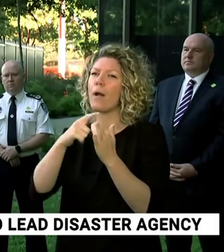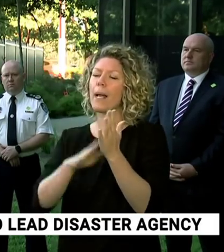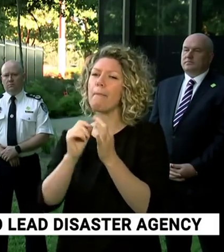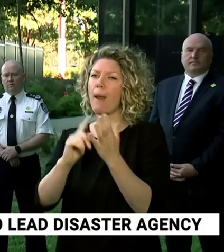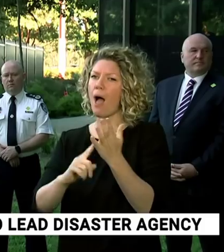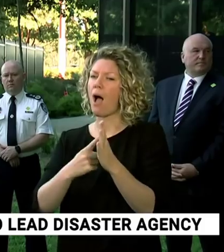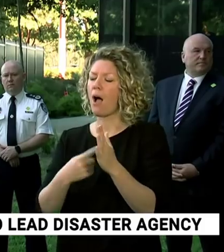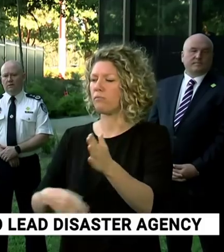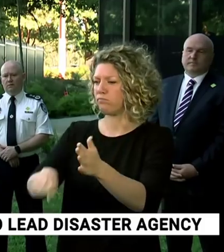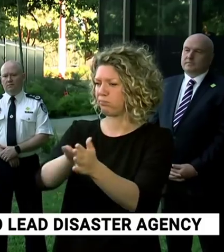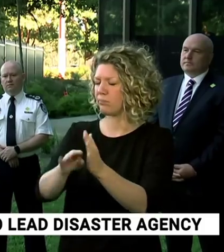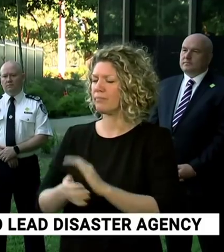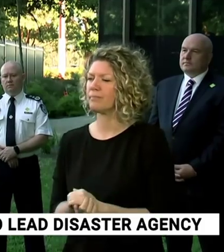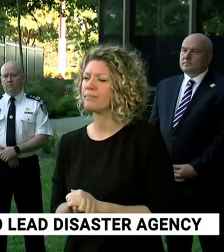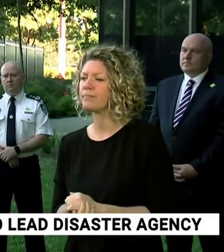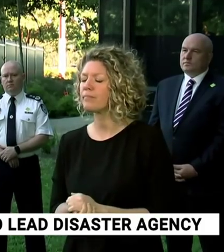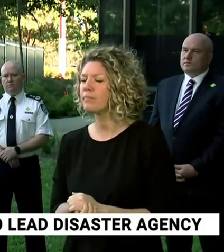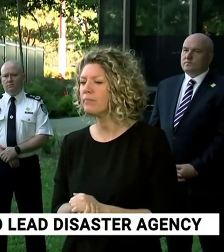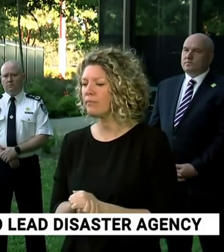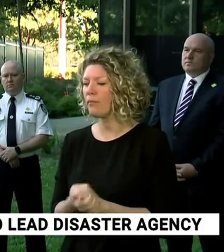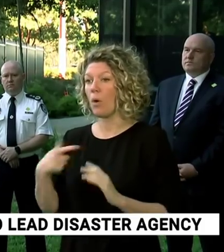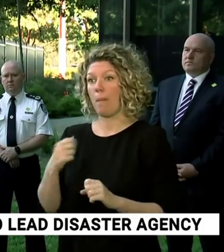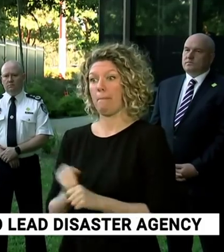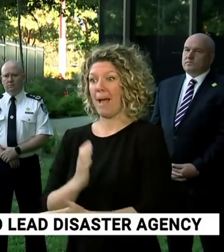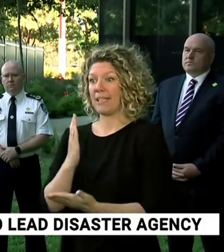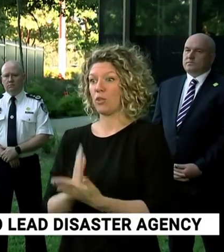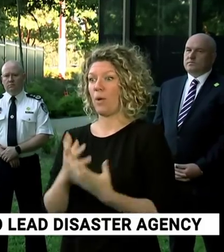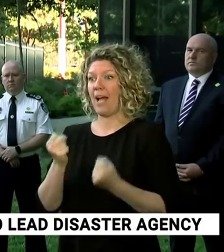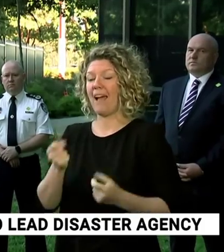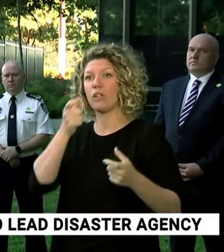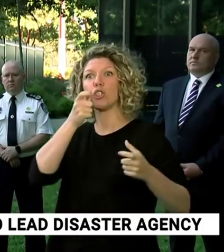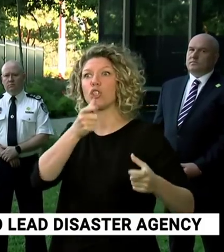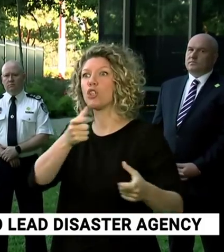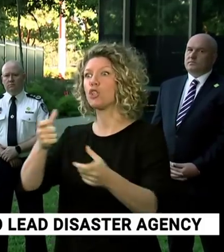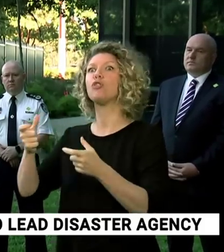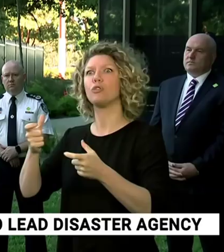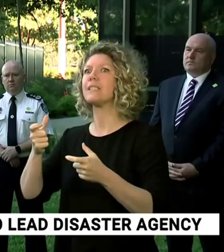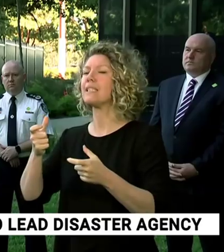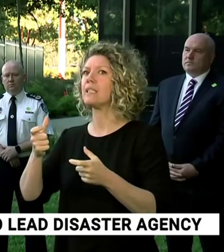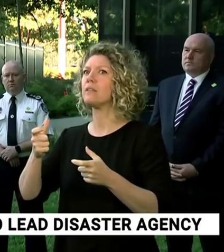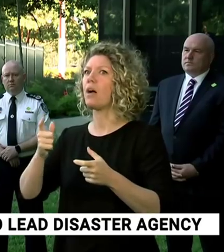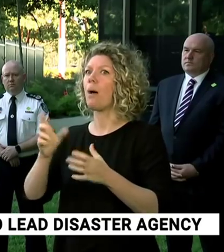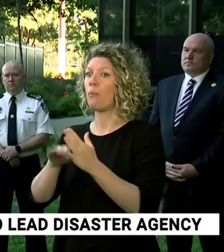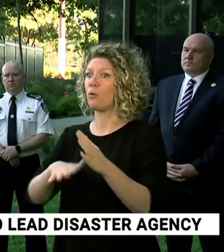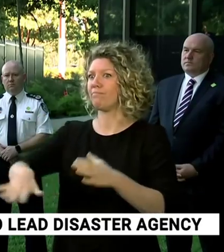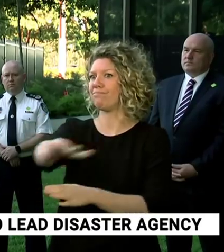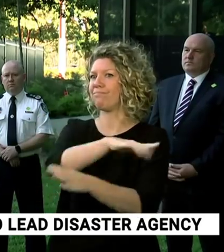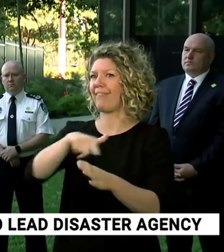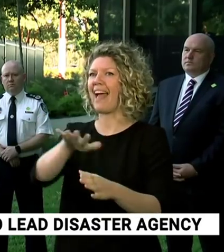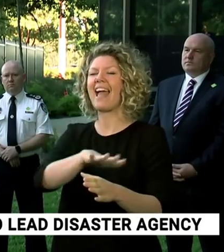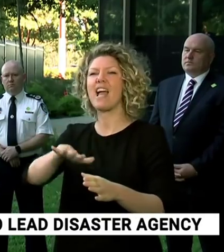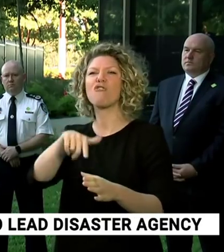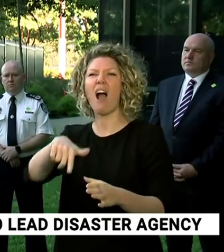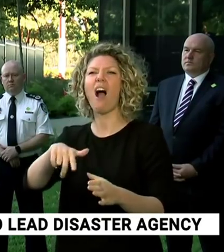And we will continue to make sure there's the highest level of security for the locals down in